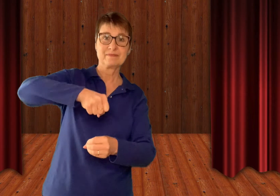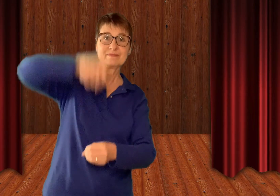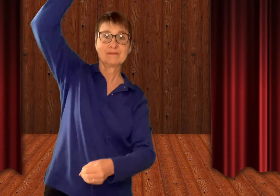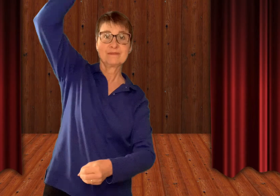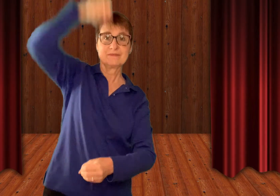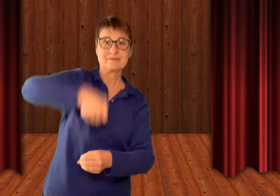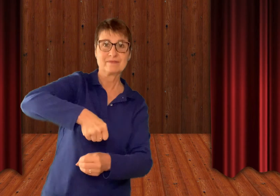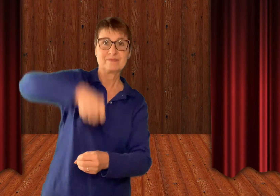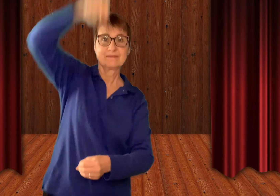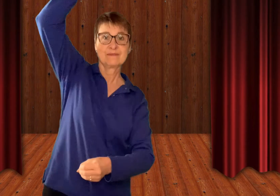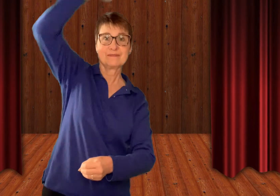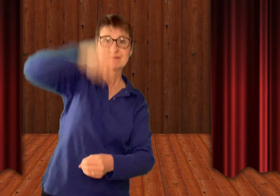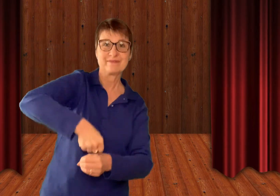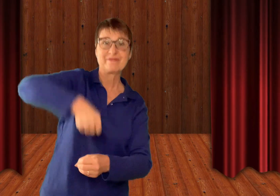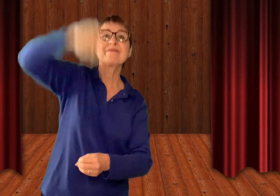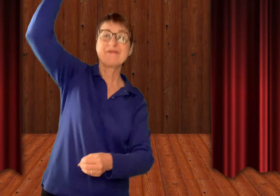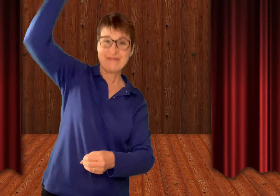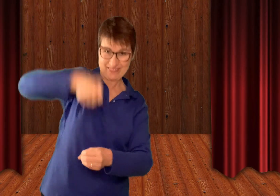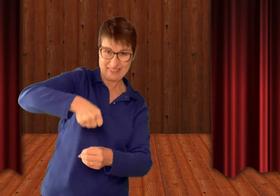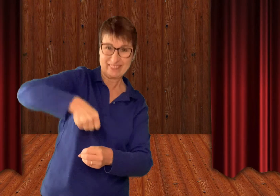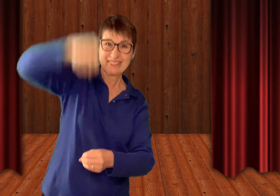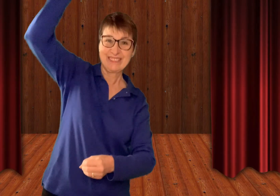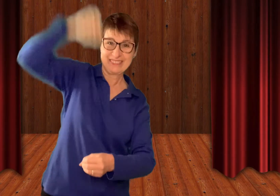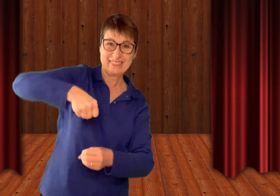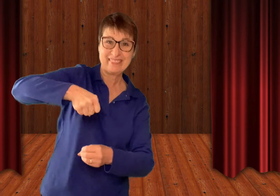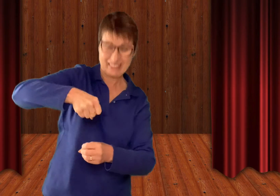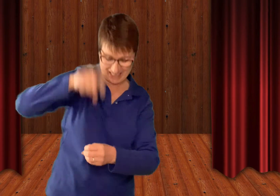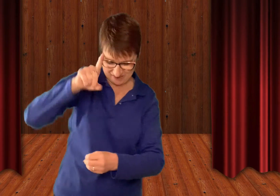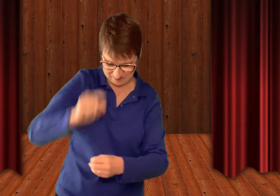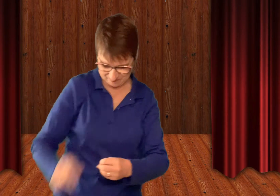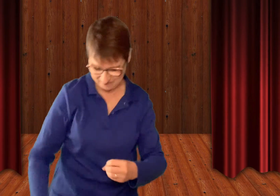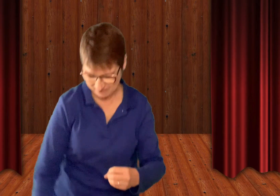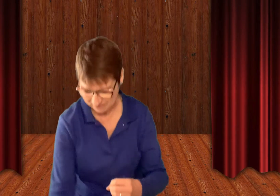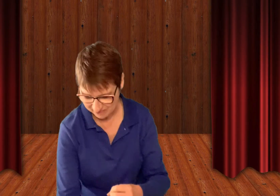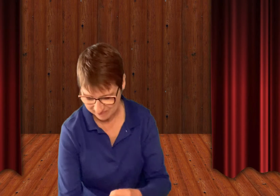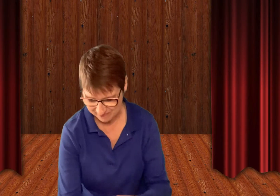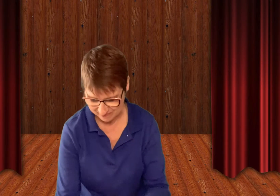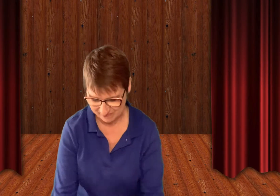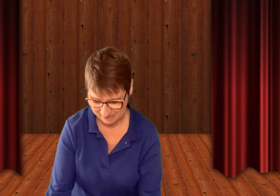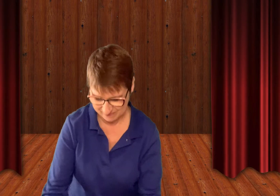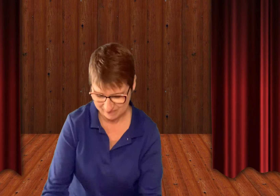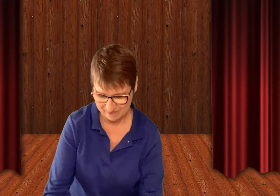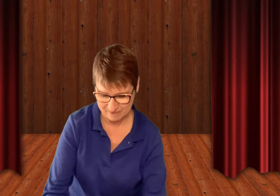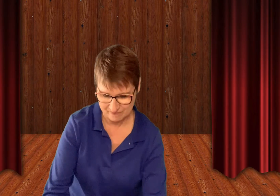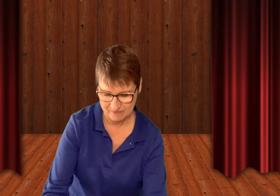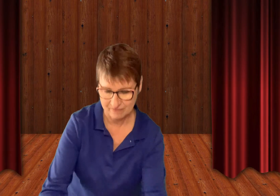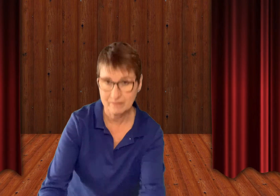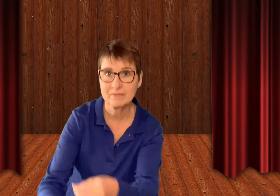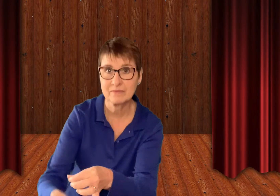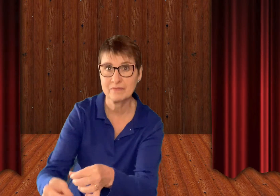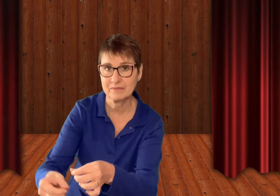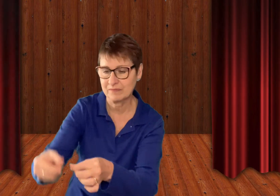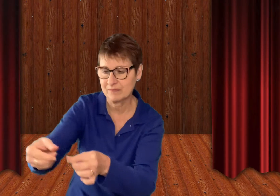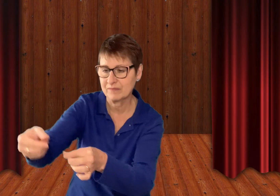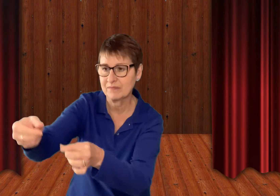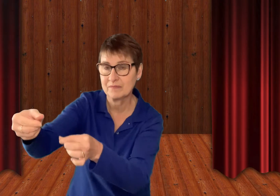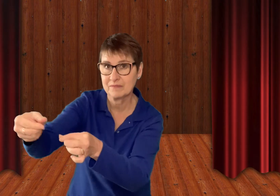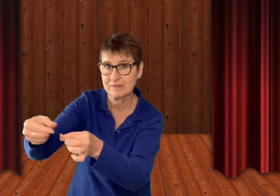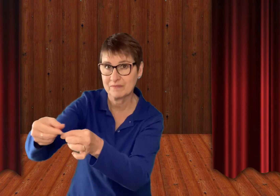Oh, you're going to use a pump to blow up the balloon. That's a great idea. Okay, put the